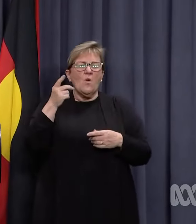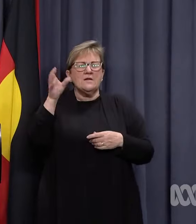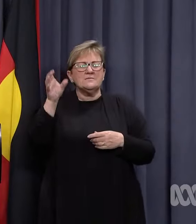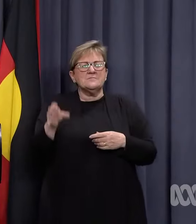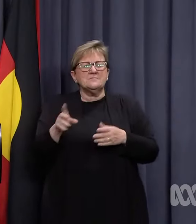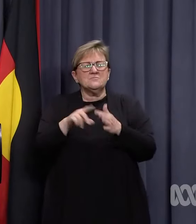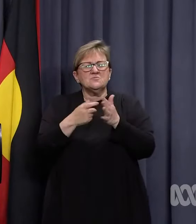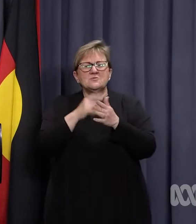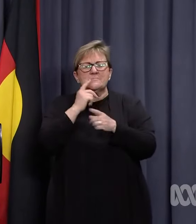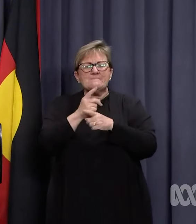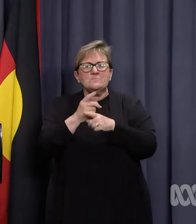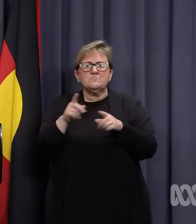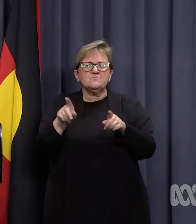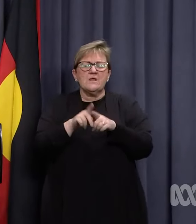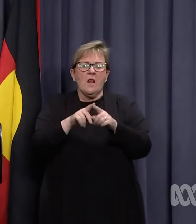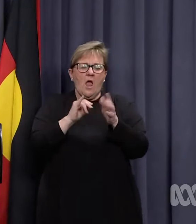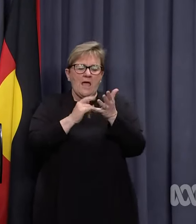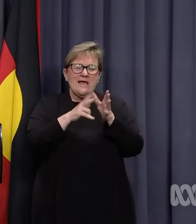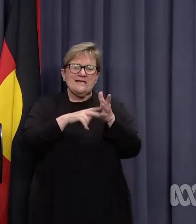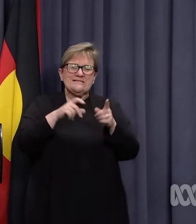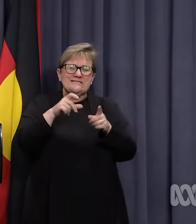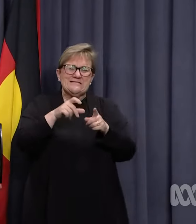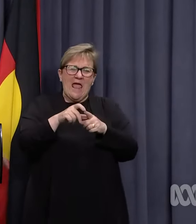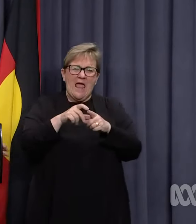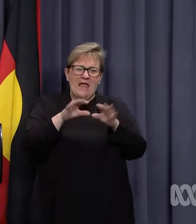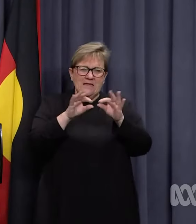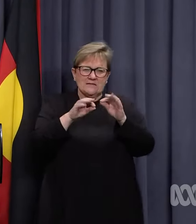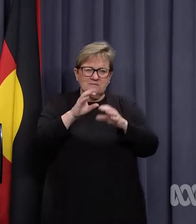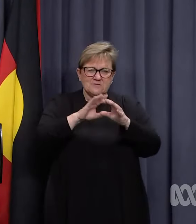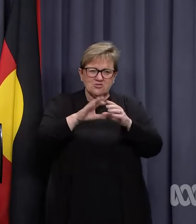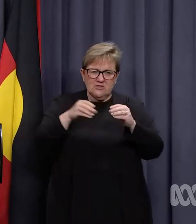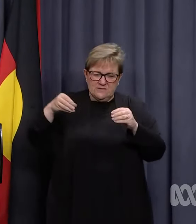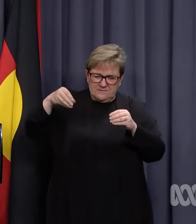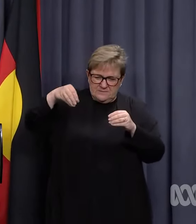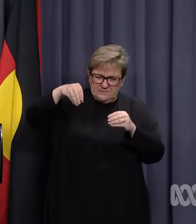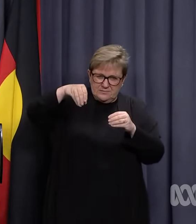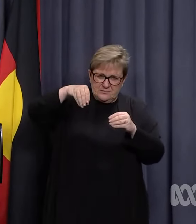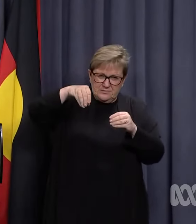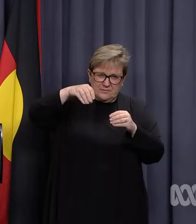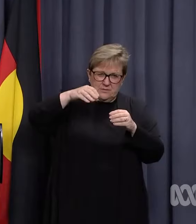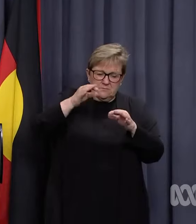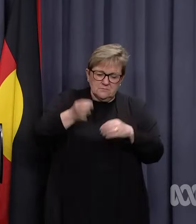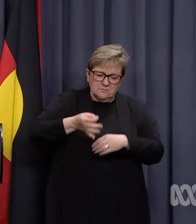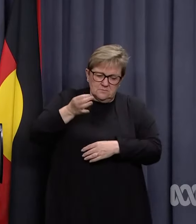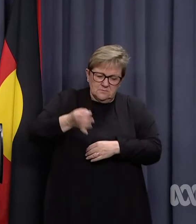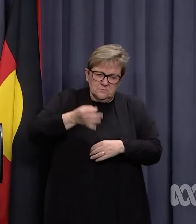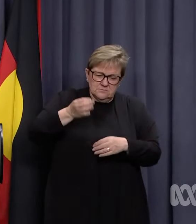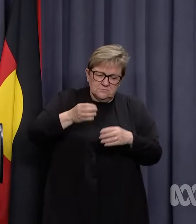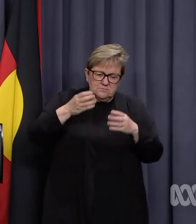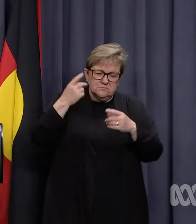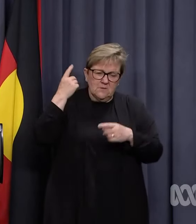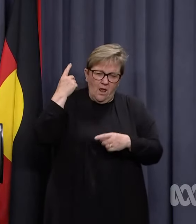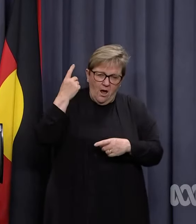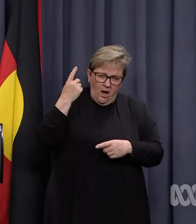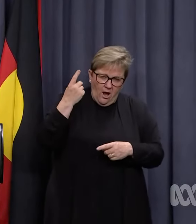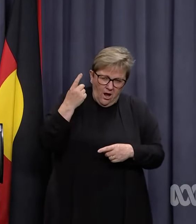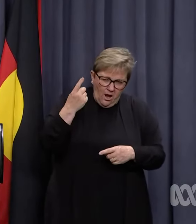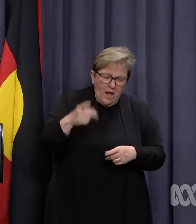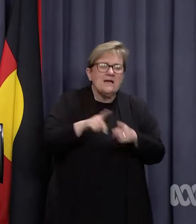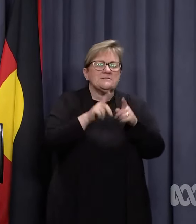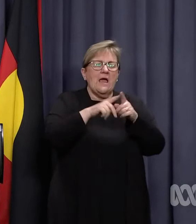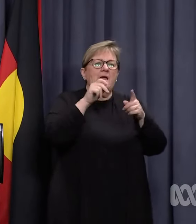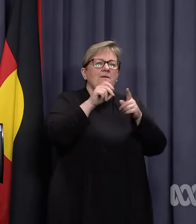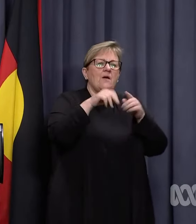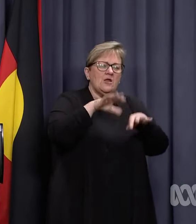clinician as like pouring sand into a finely tuned machine because everything slows down. PPE has to be donned and doffed and